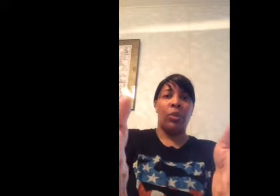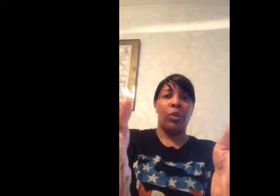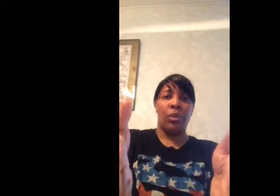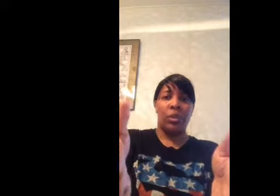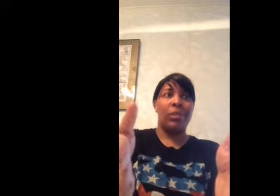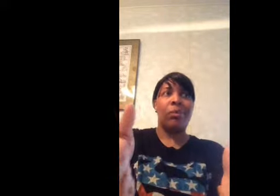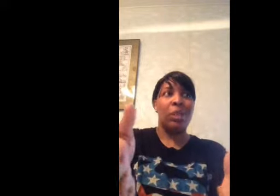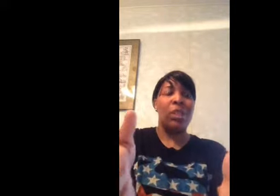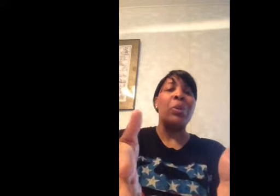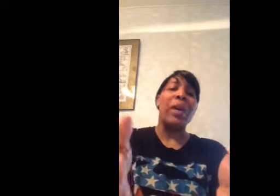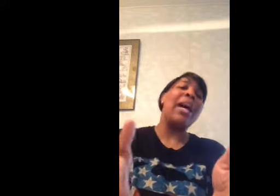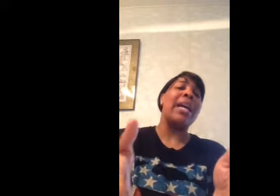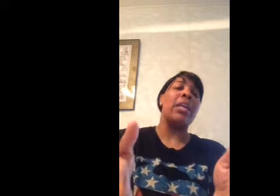converse with you guys,